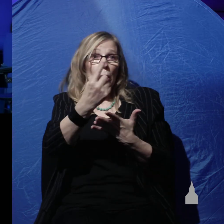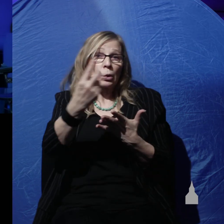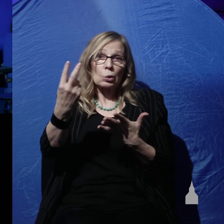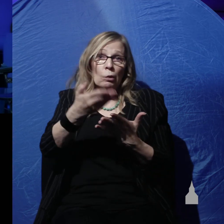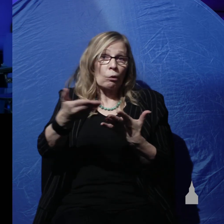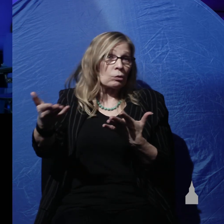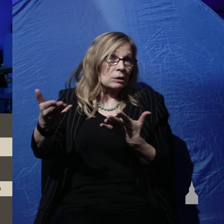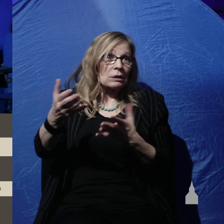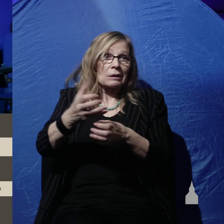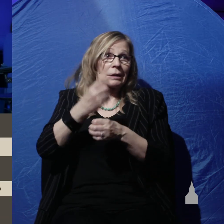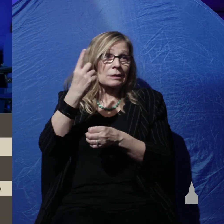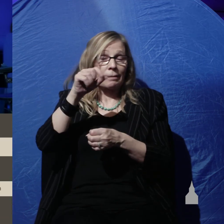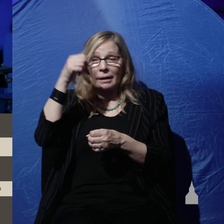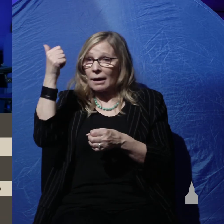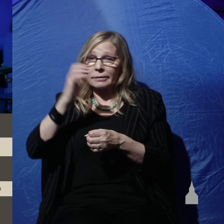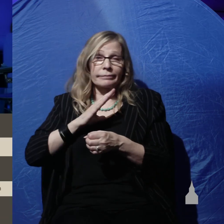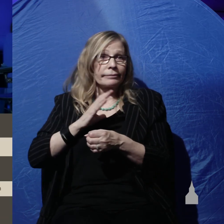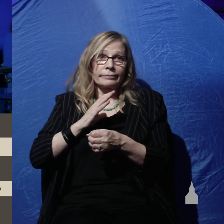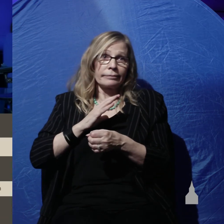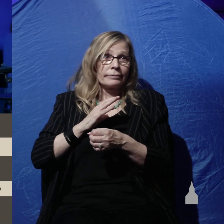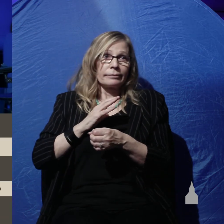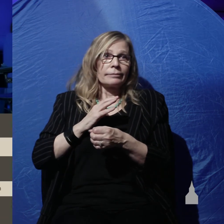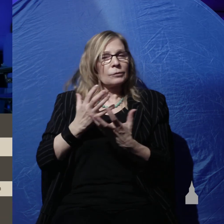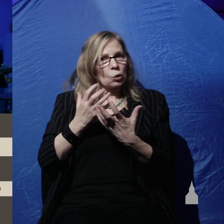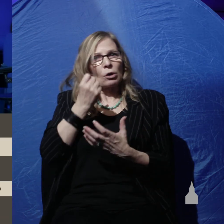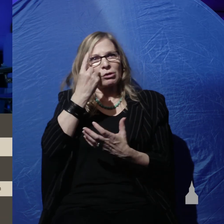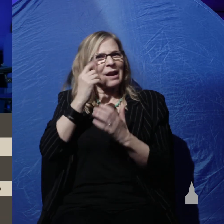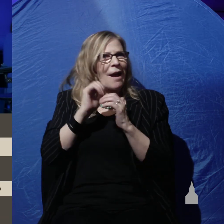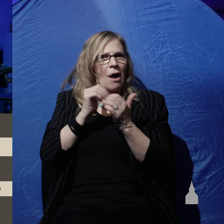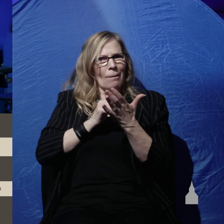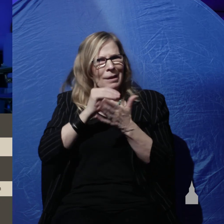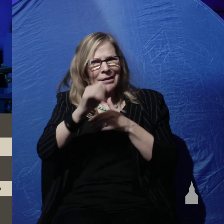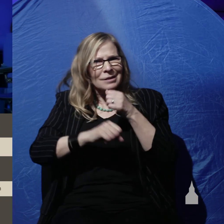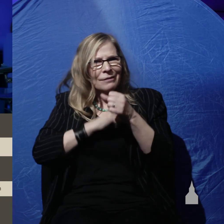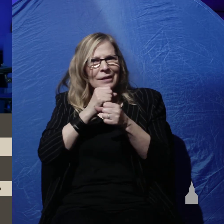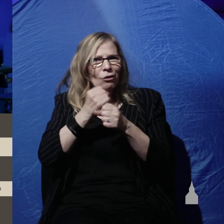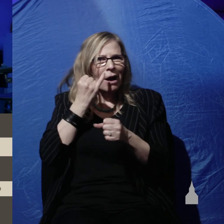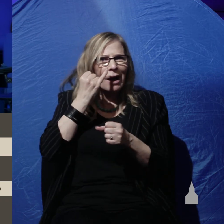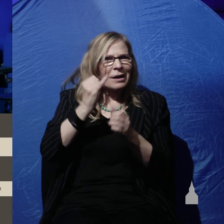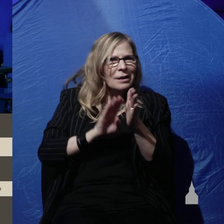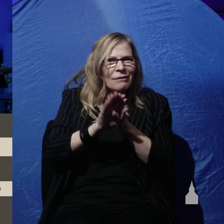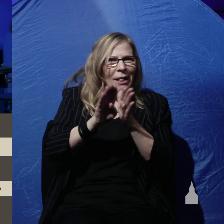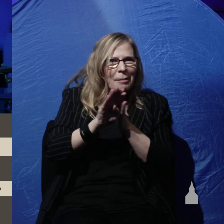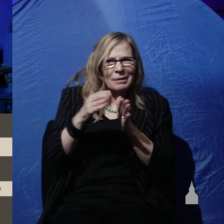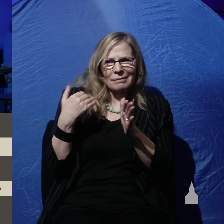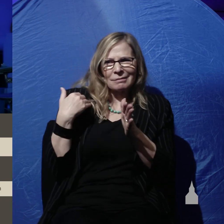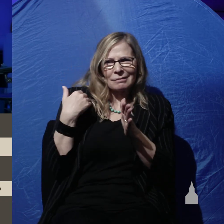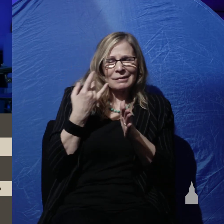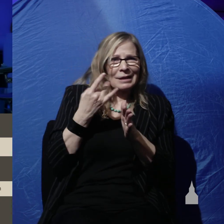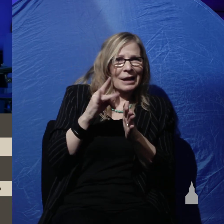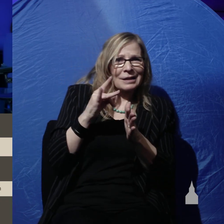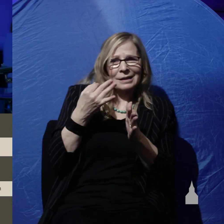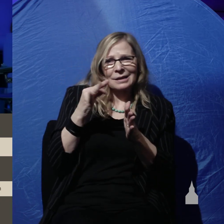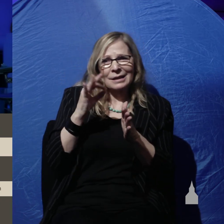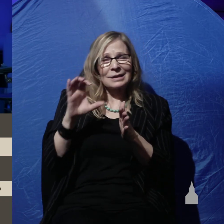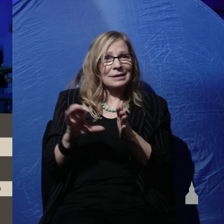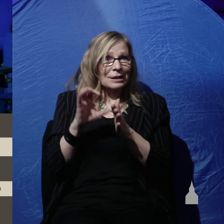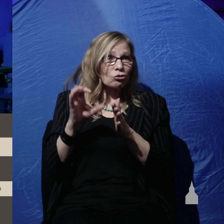things and get something else if you want to understand how the millions of years idea developed in the late 18th and early 19th century and how